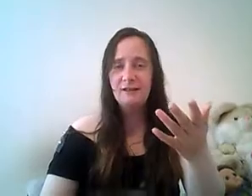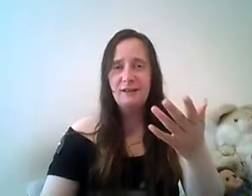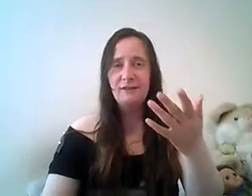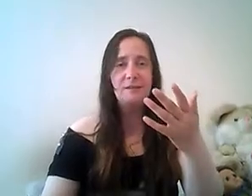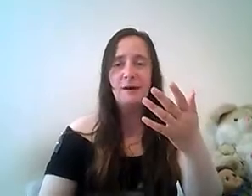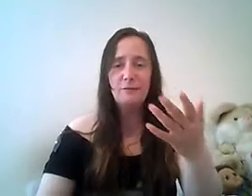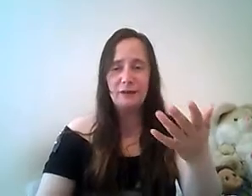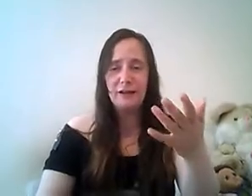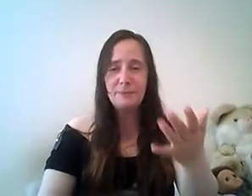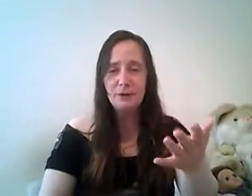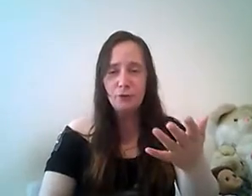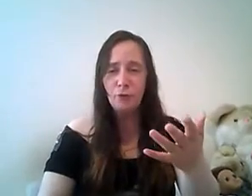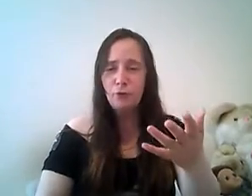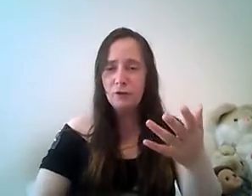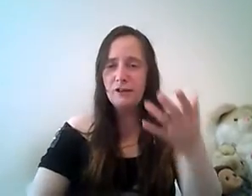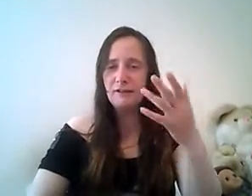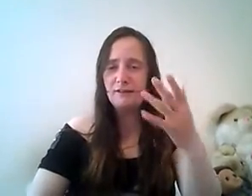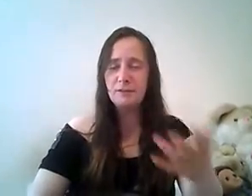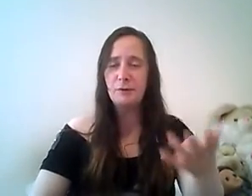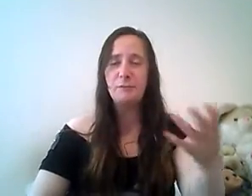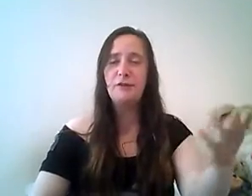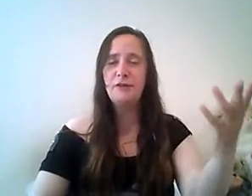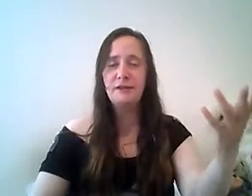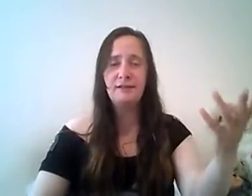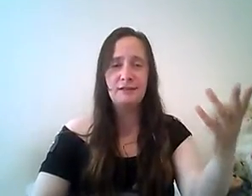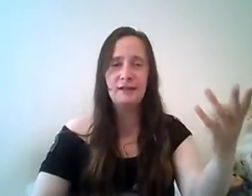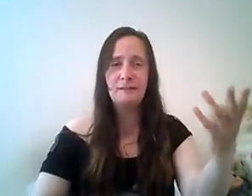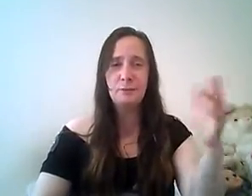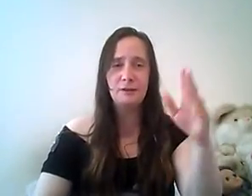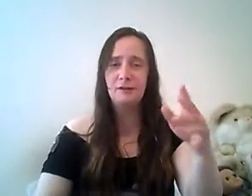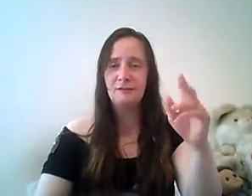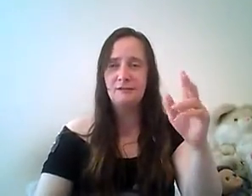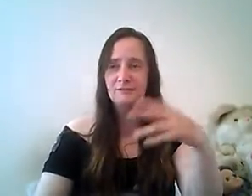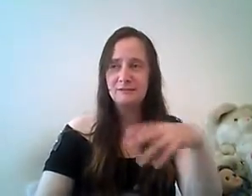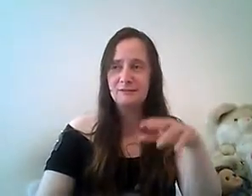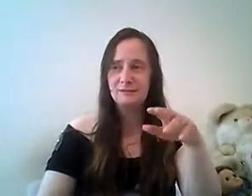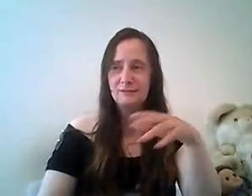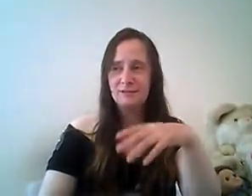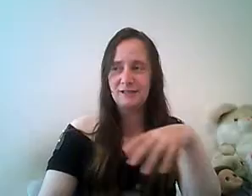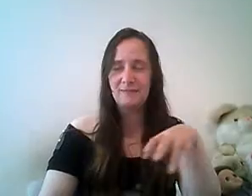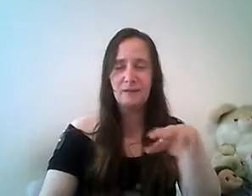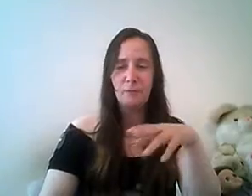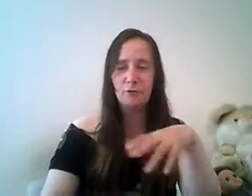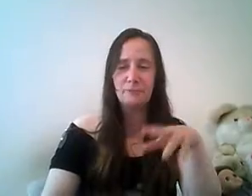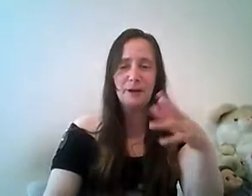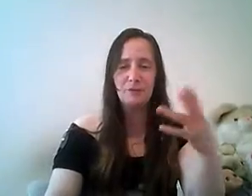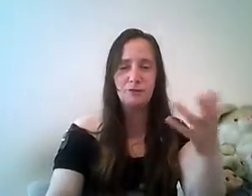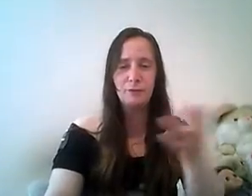it doesn't matter if it's a library or not you take the money with you into the night and put it in the safety deposit bank or something